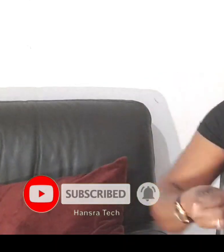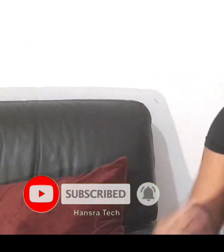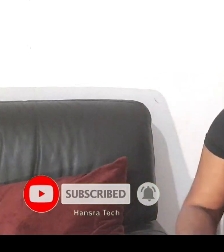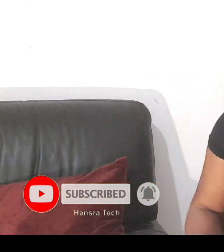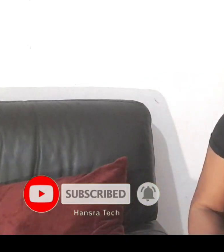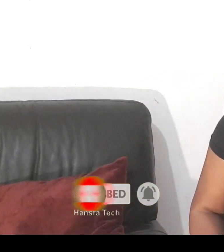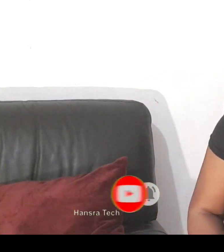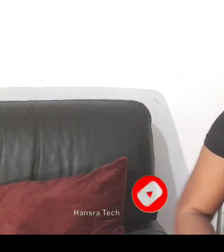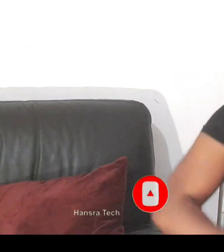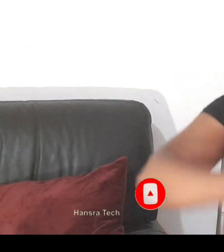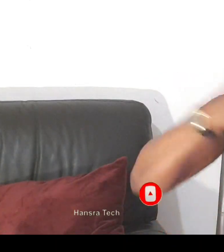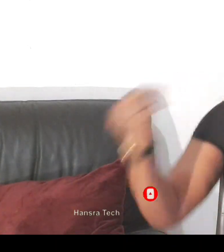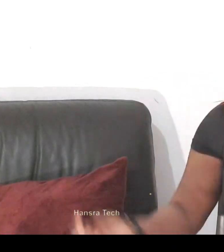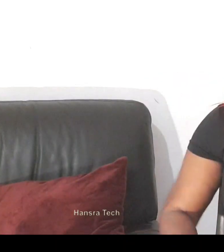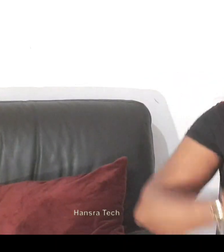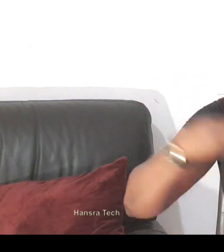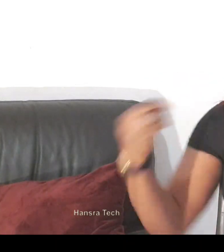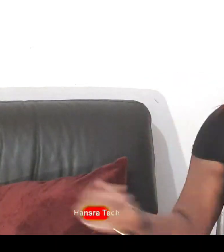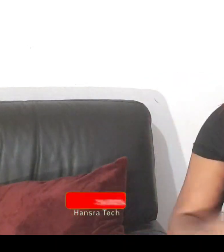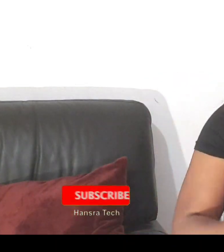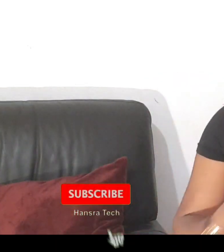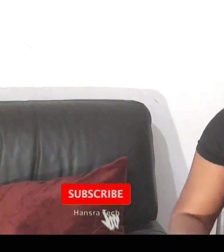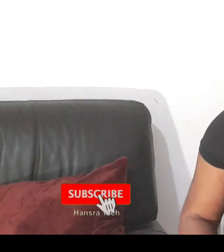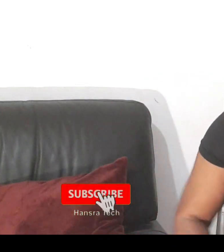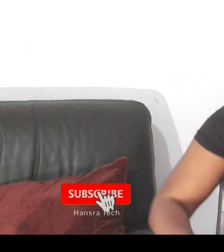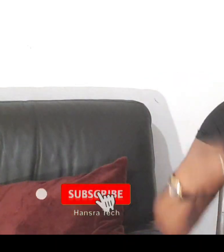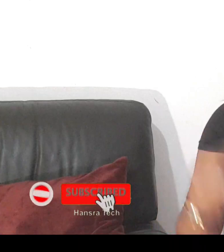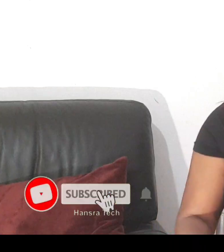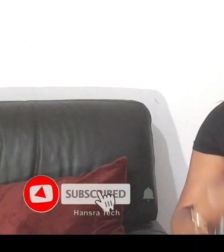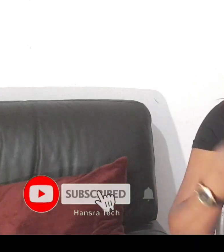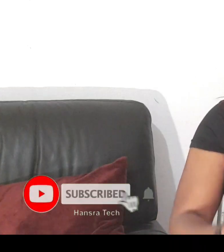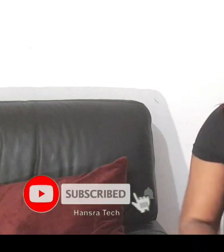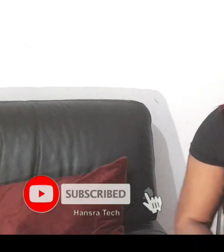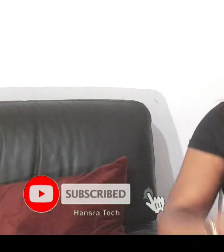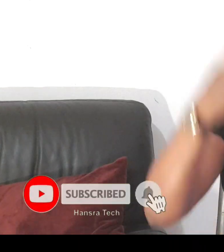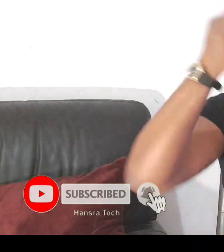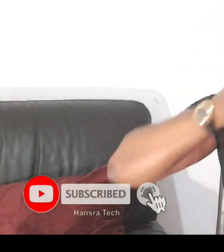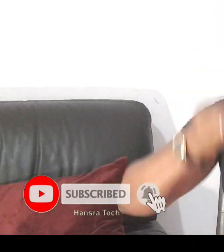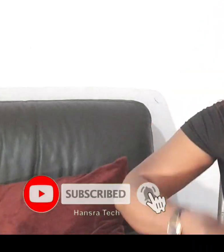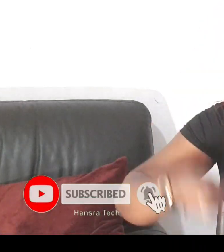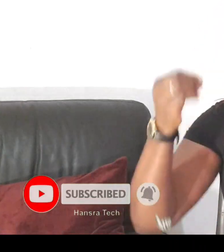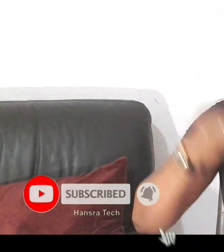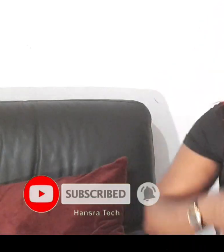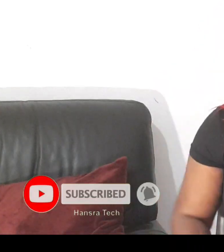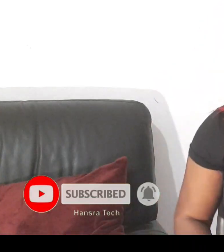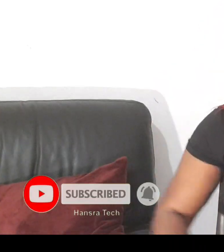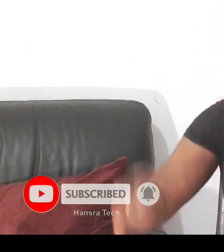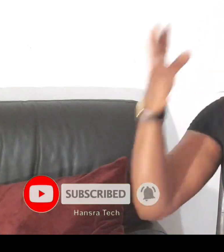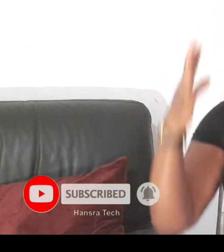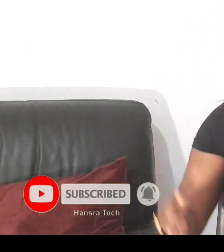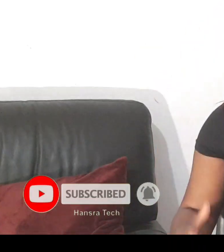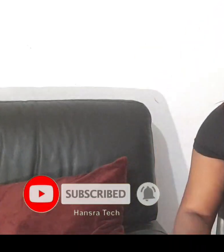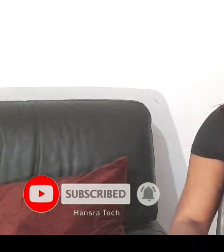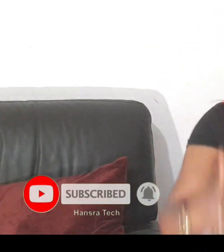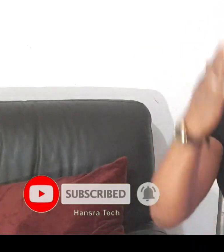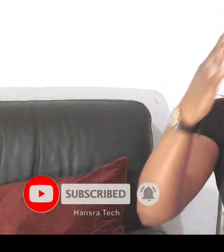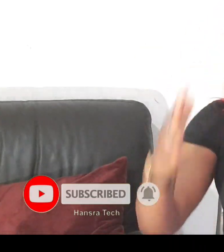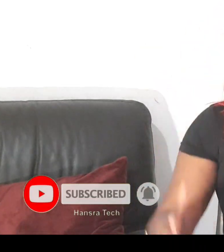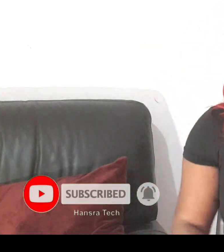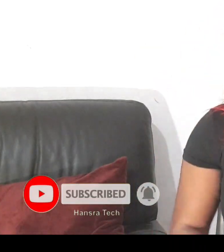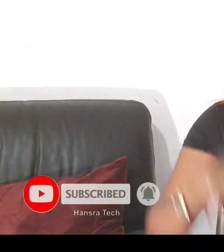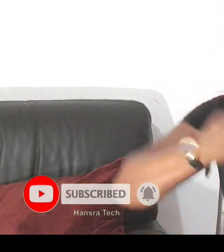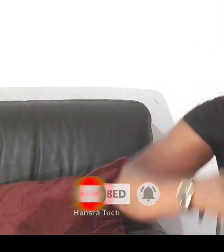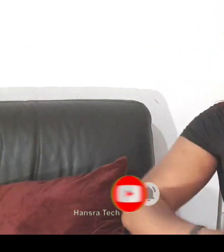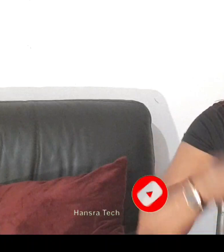really speaking about those people is anybody really empowering those people to be caught up when you see that evil boy when you see the